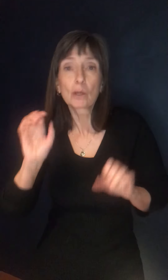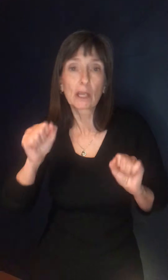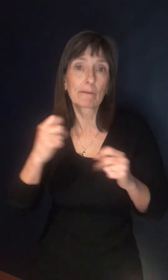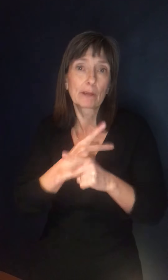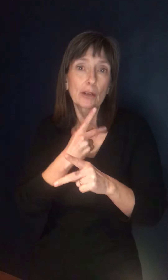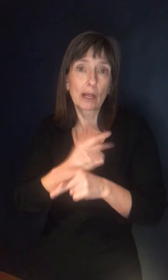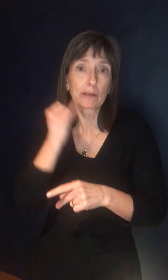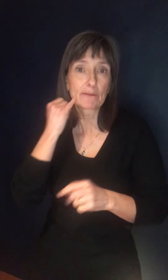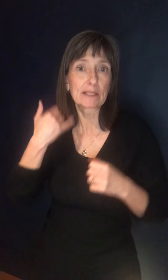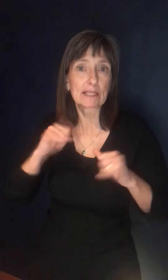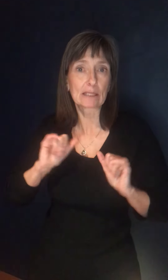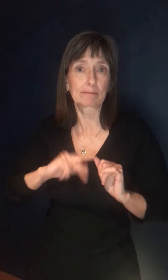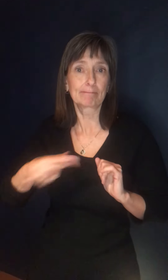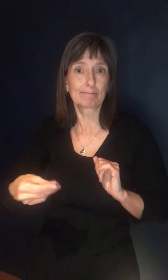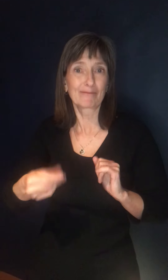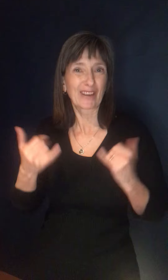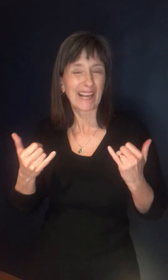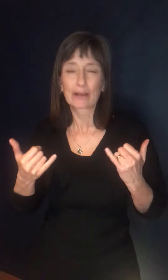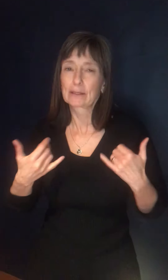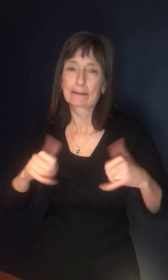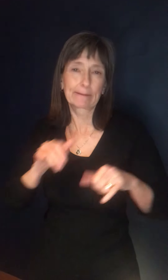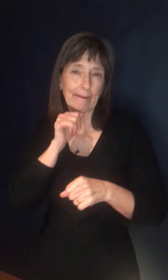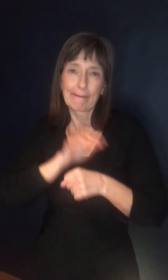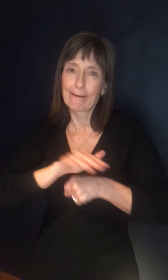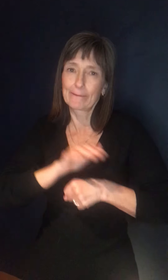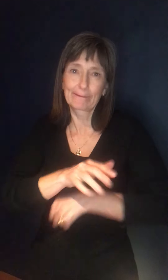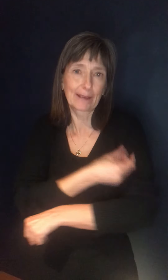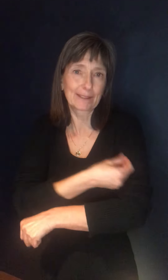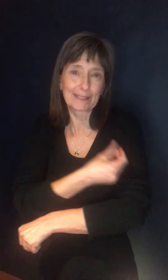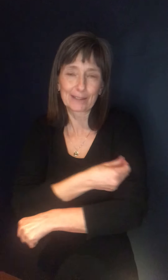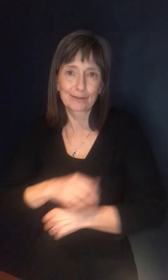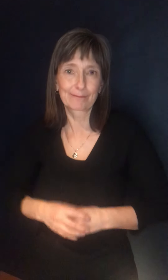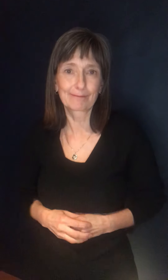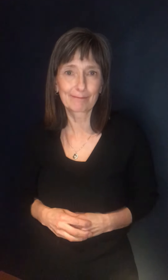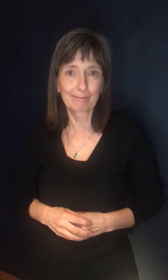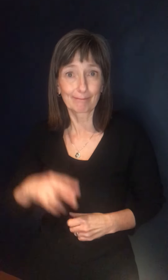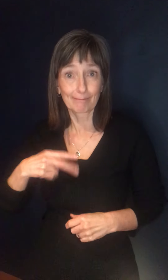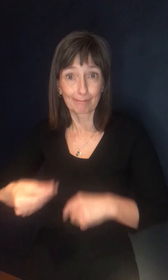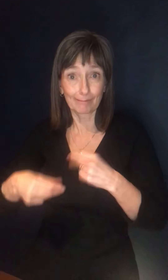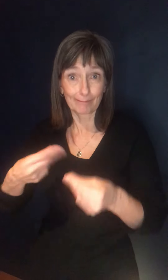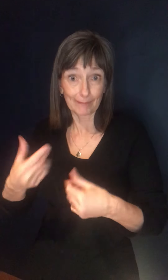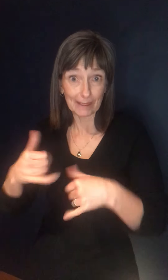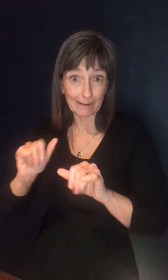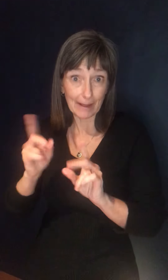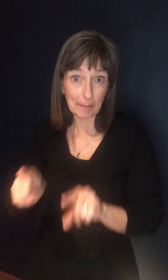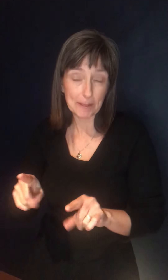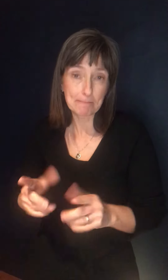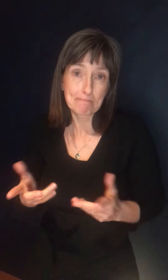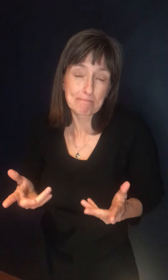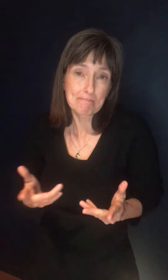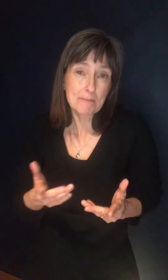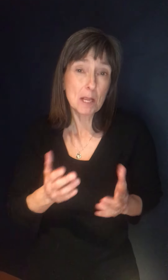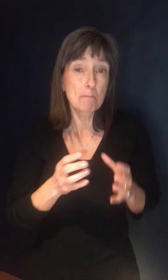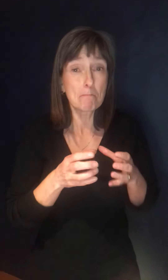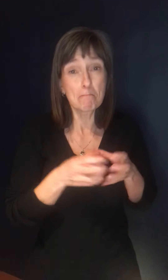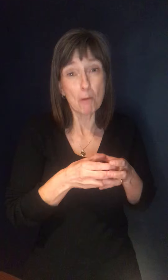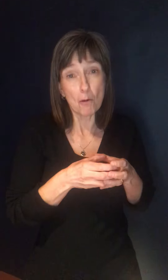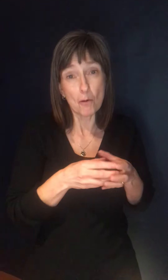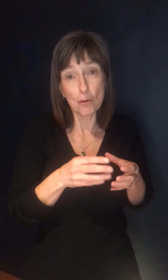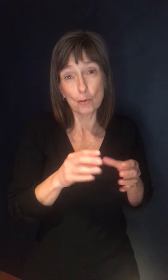we just haven't got enough people vaccinated that we can really, uh, determine that at this point in certain small groups, perhaps we can, but, but not